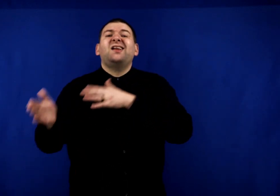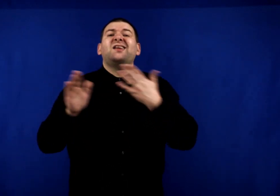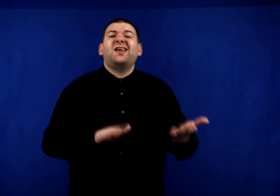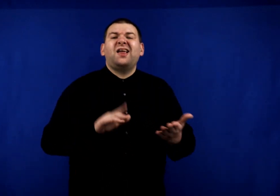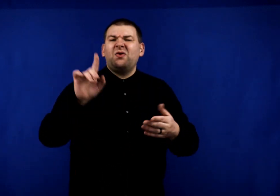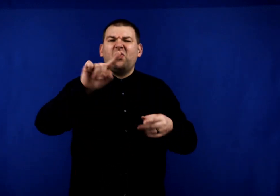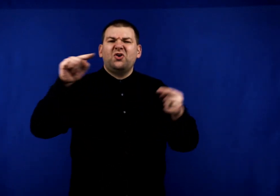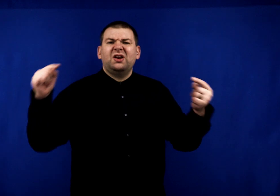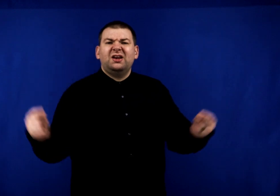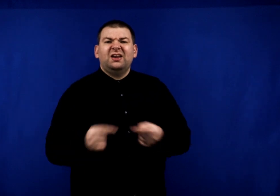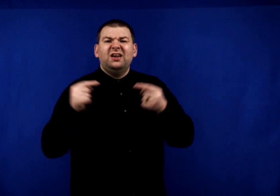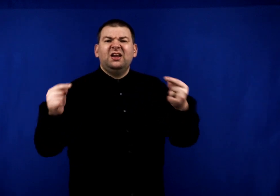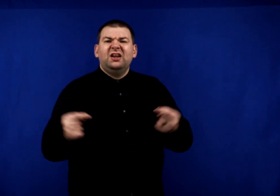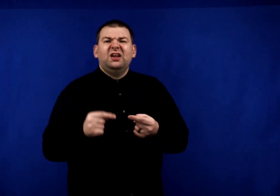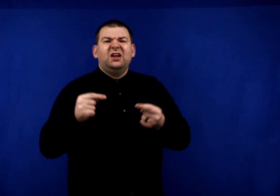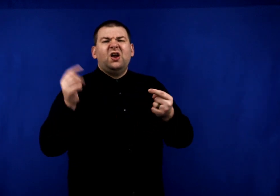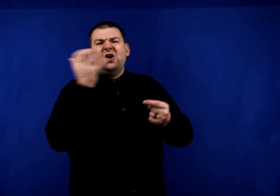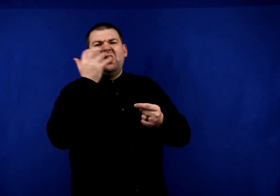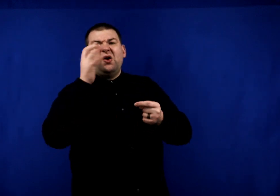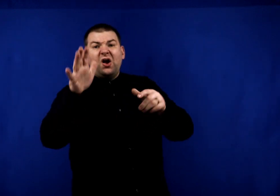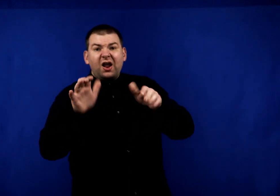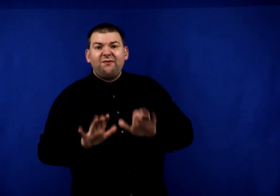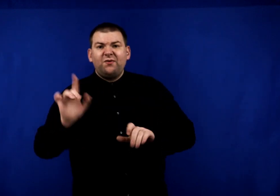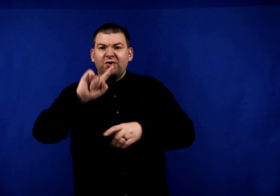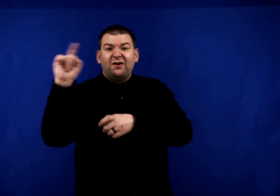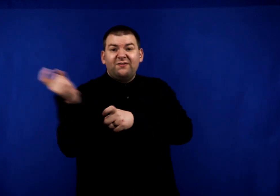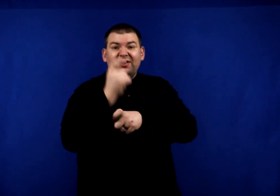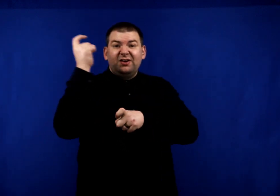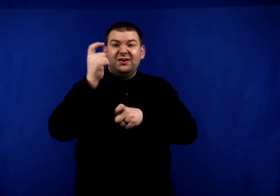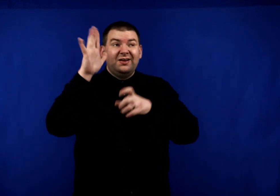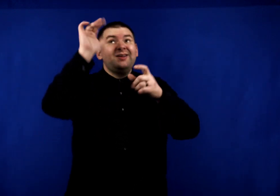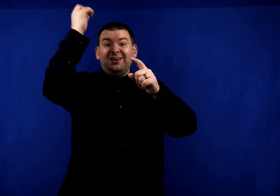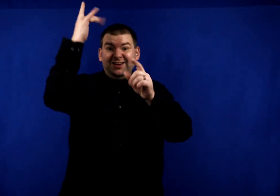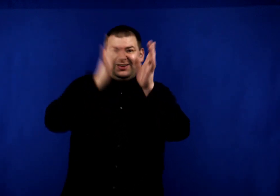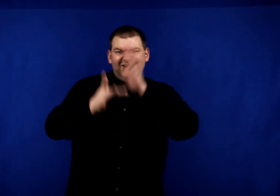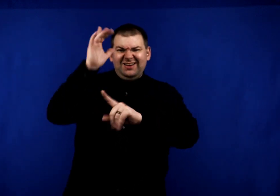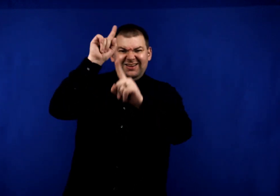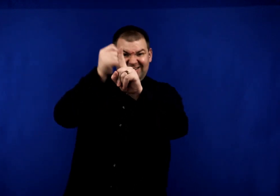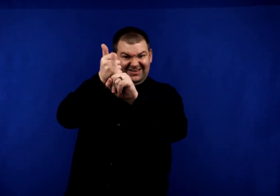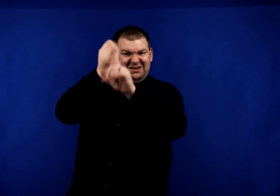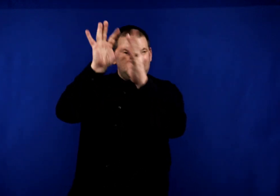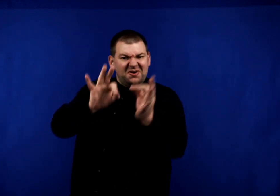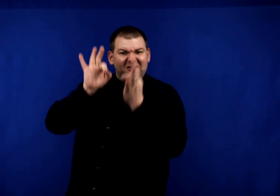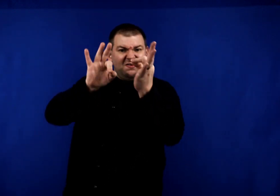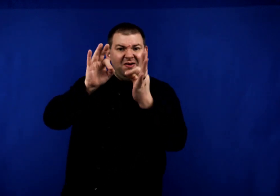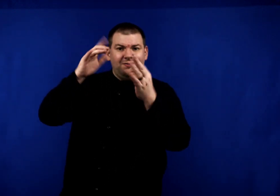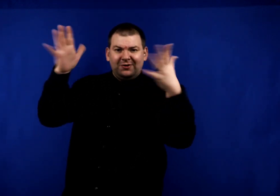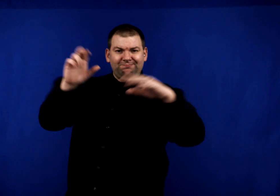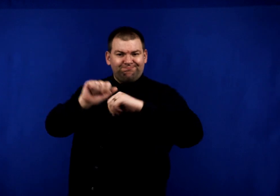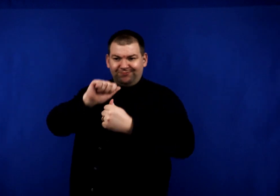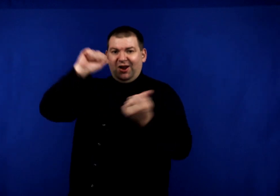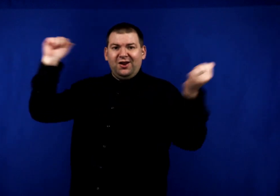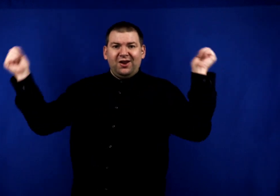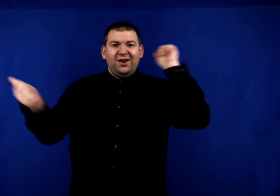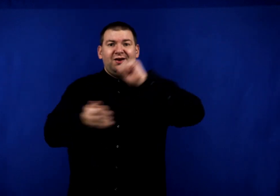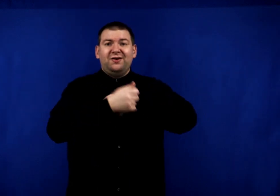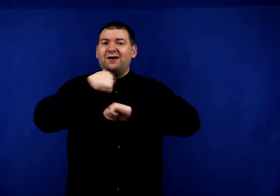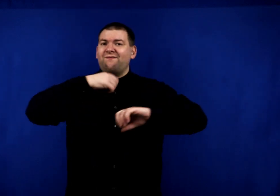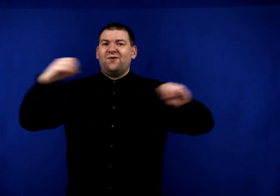Death, where is the sting? Oh, all grave, where is your victory? The perfect one has entered me You have